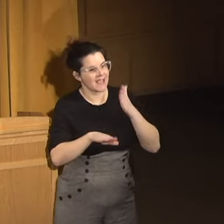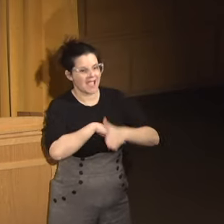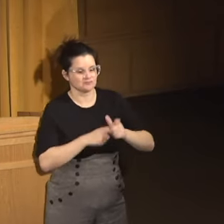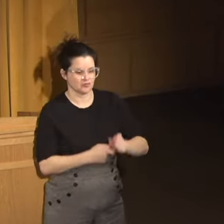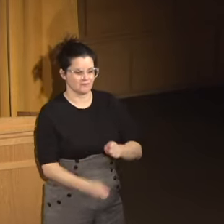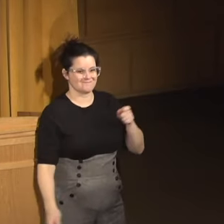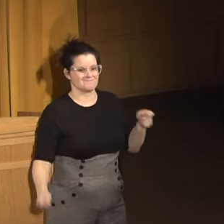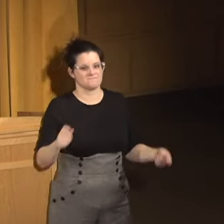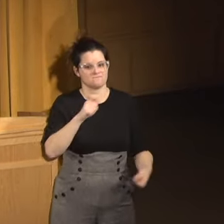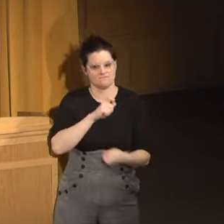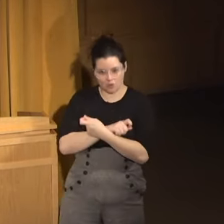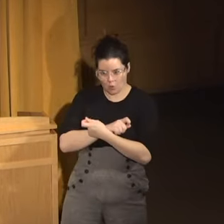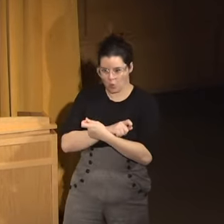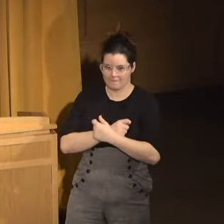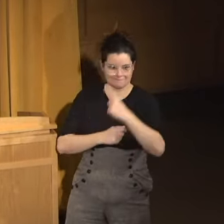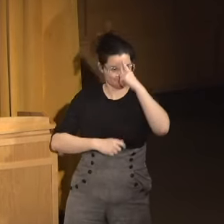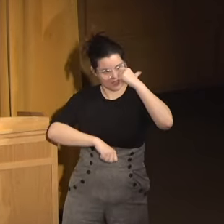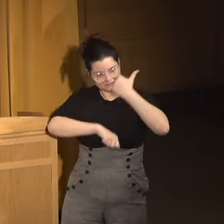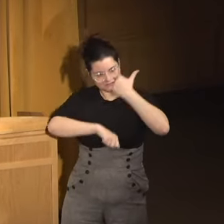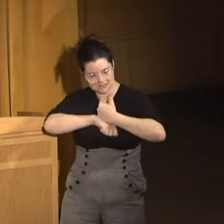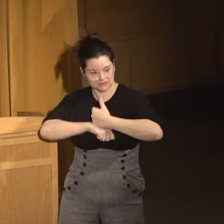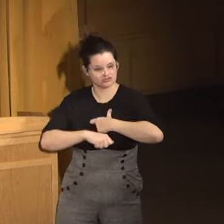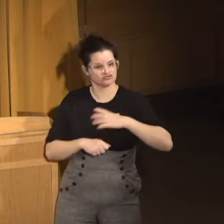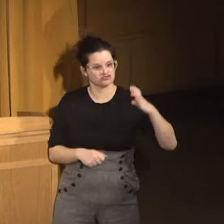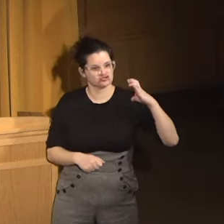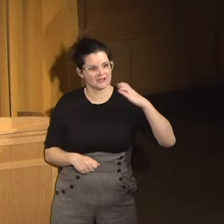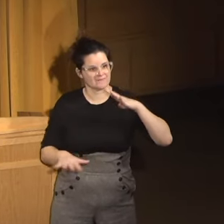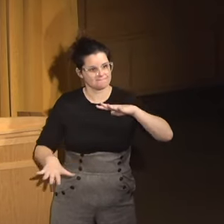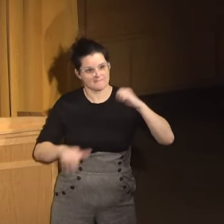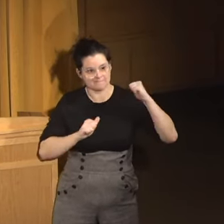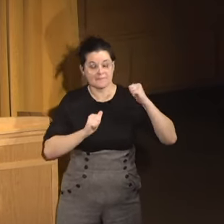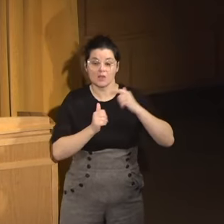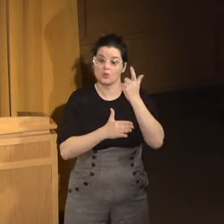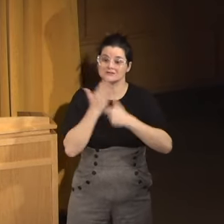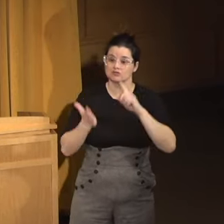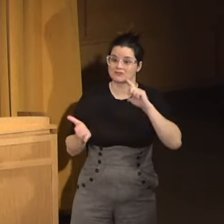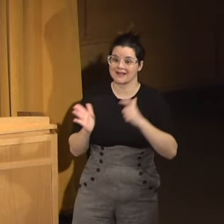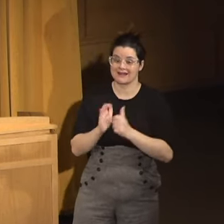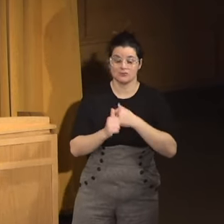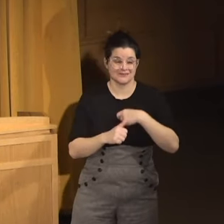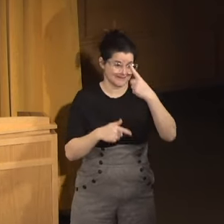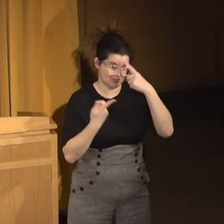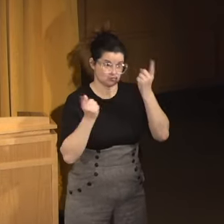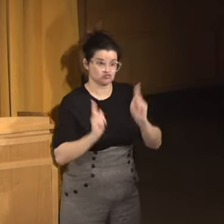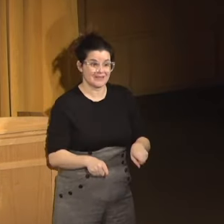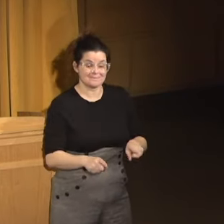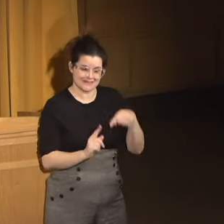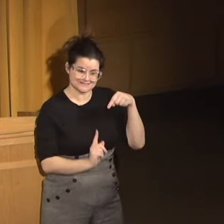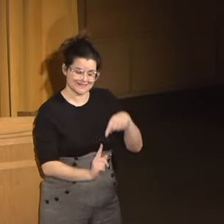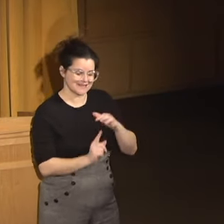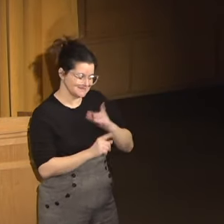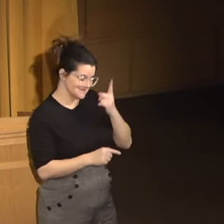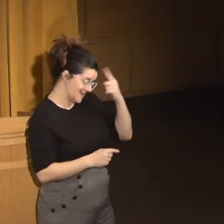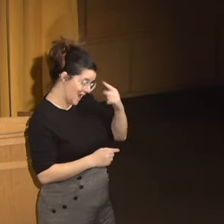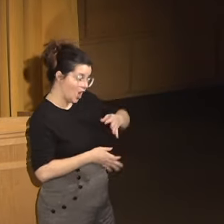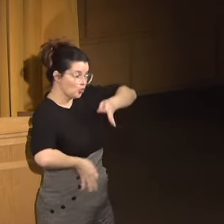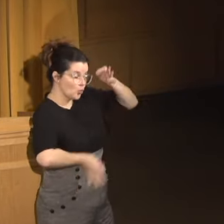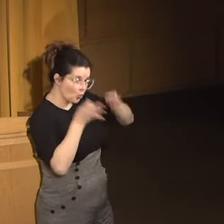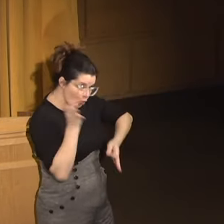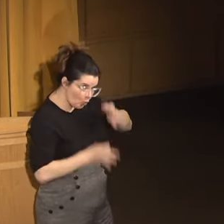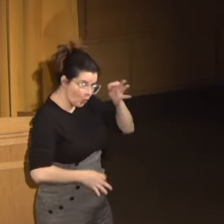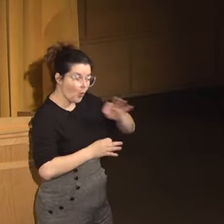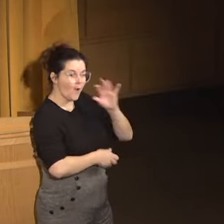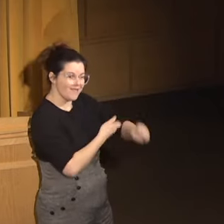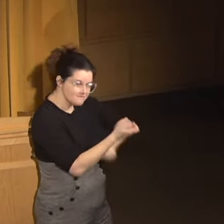reform-minded chief left. So I think that what you need to recognize with these agreements is that a consent decree is one